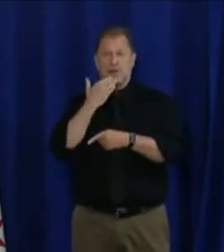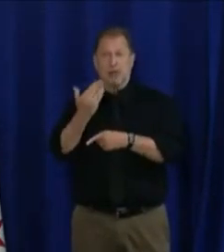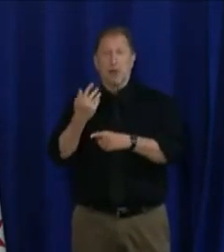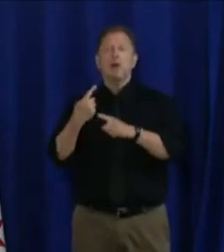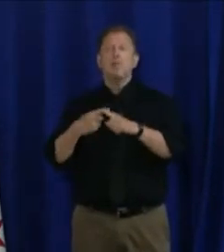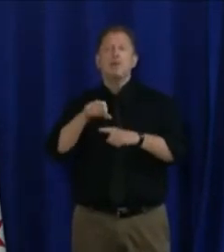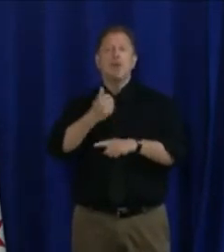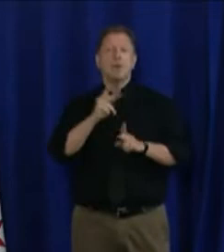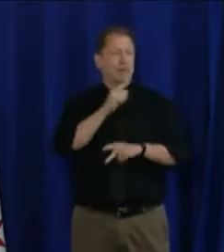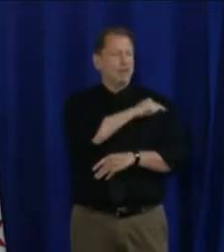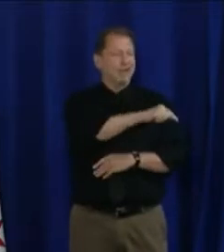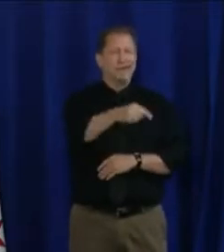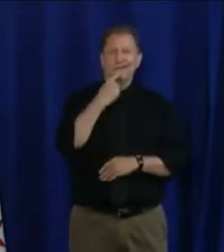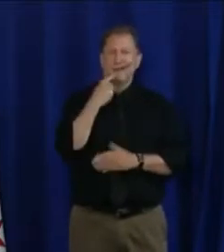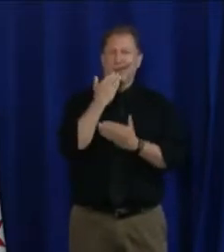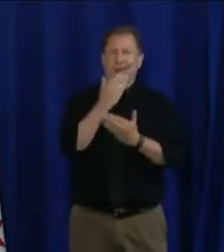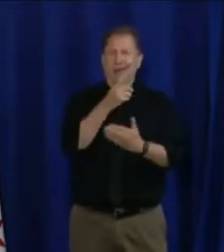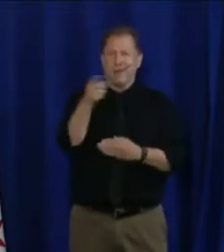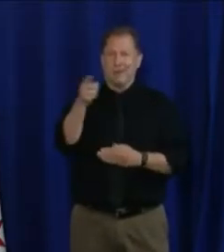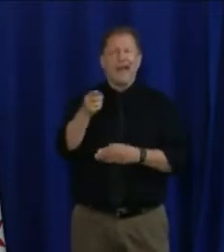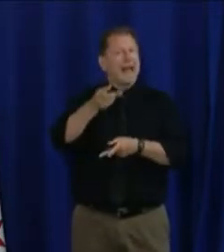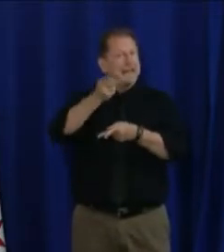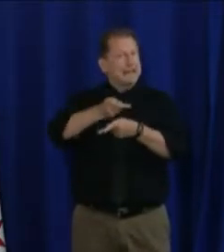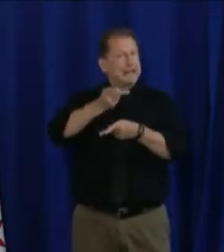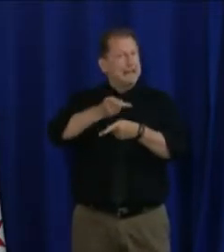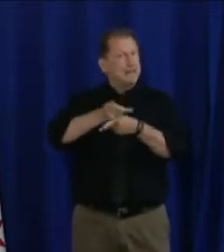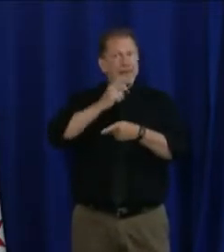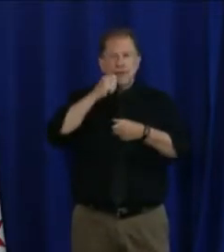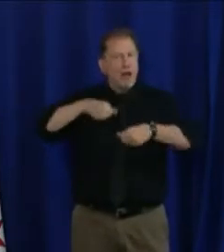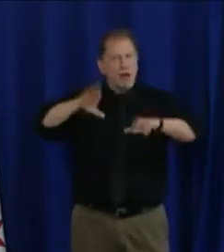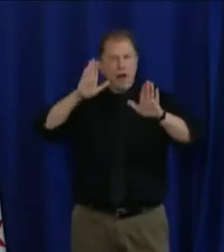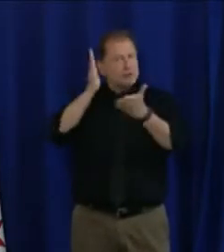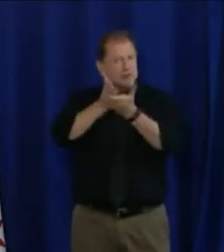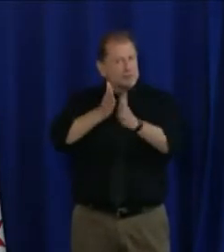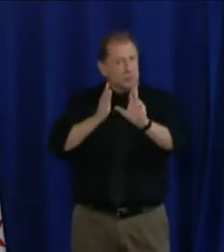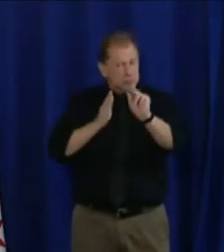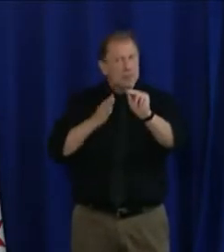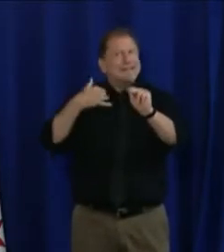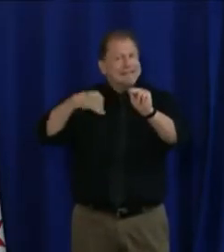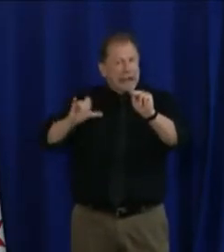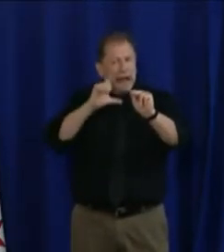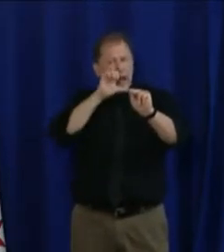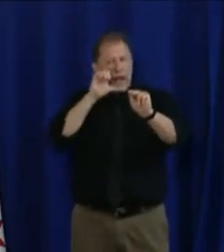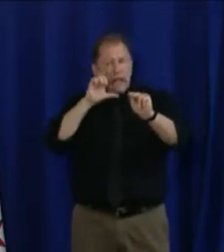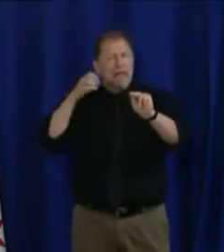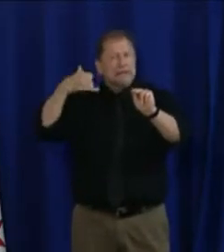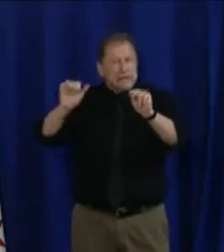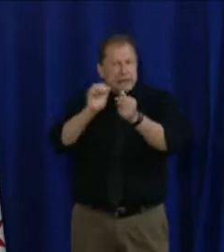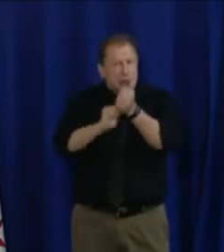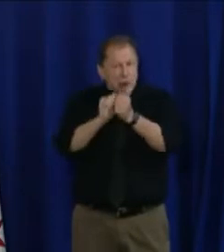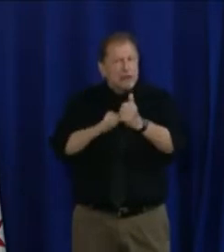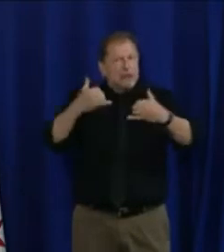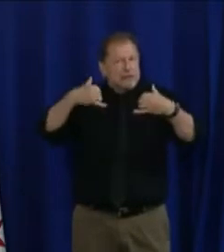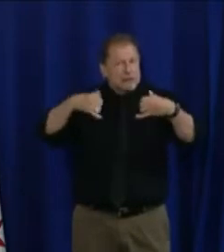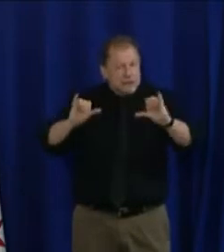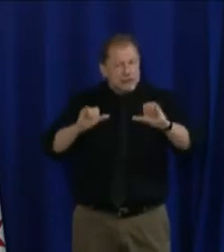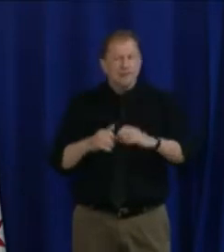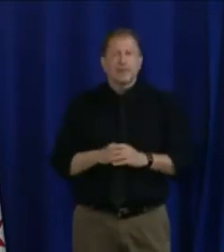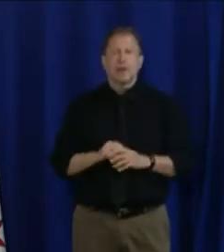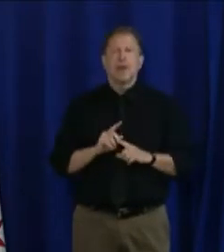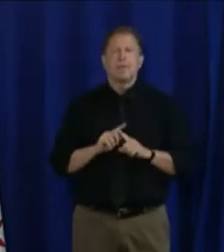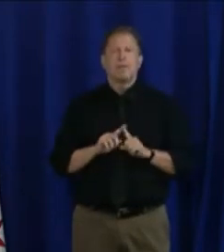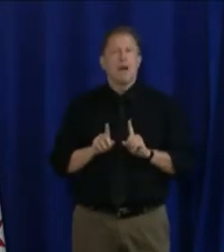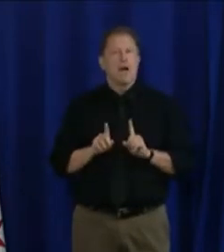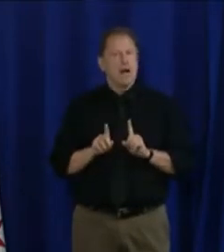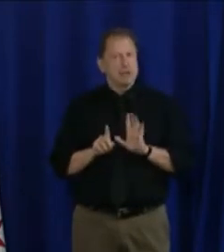please keep up the great work. Unfortunately, there remain some of you who